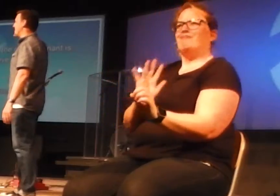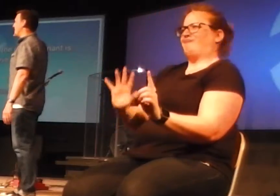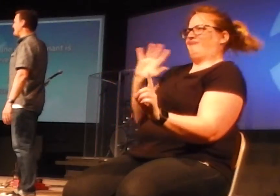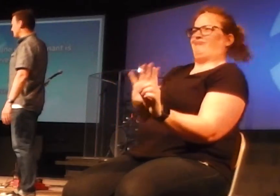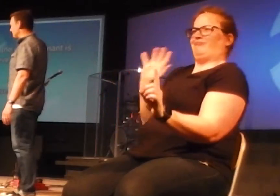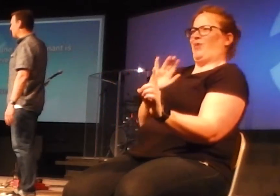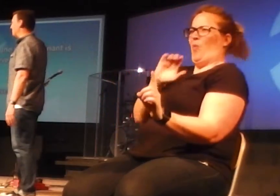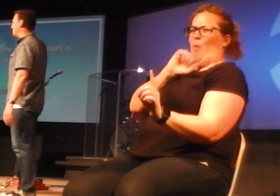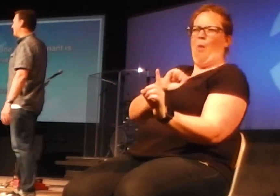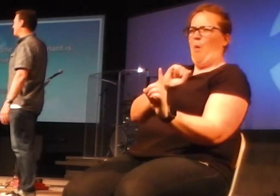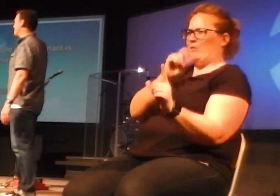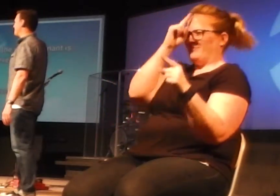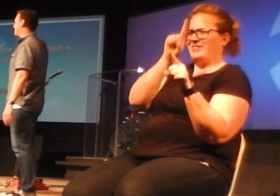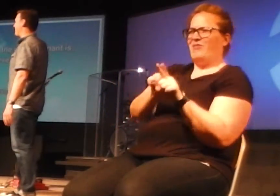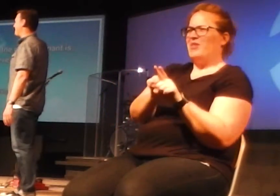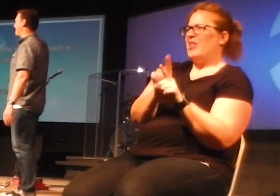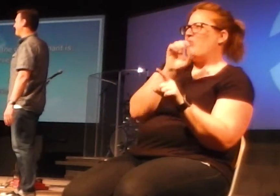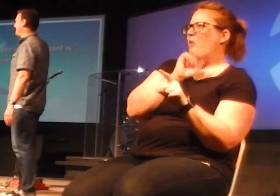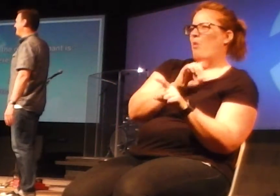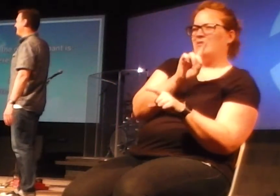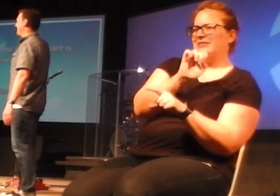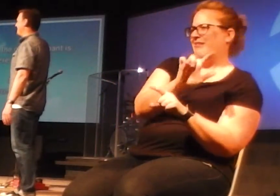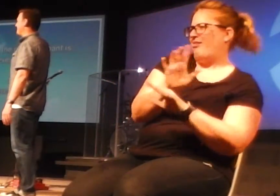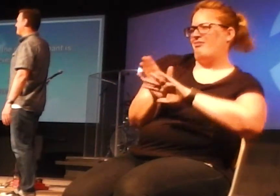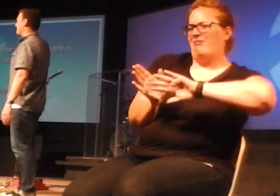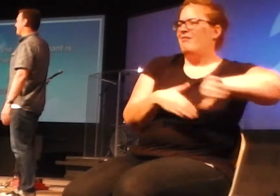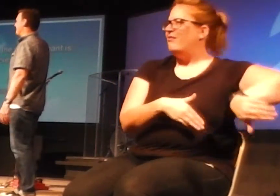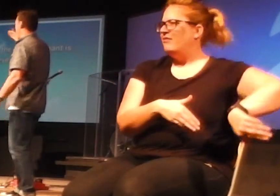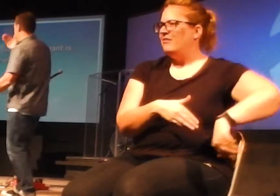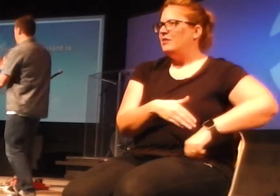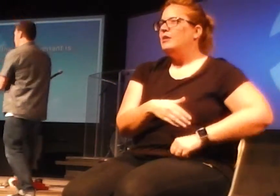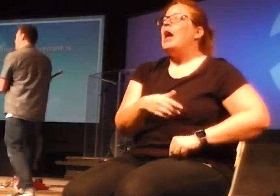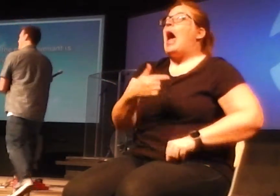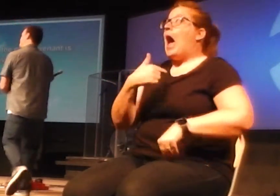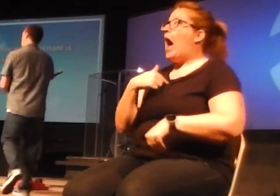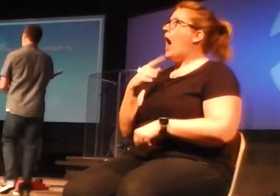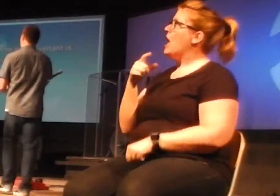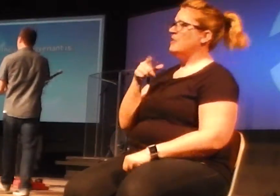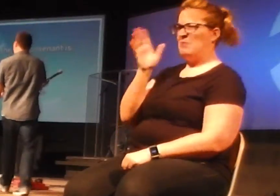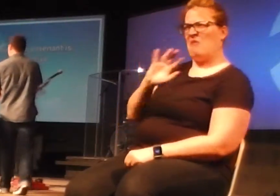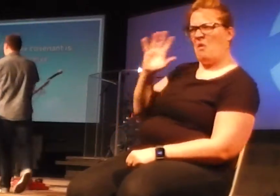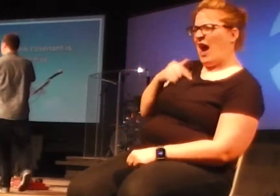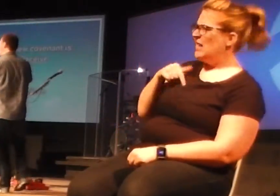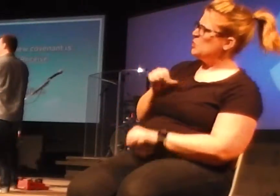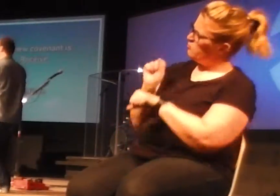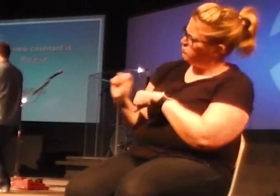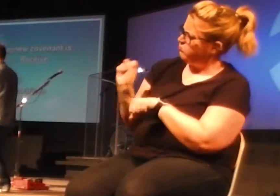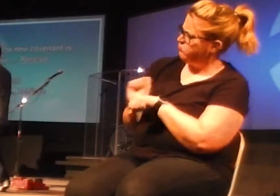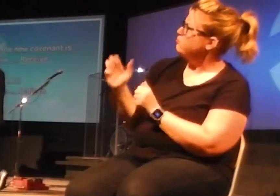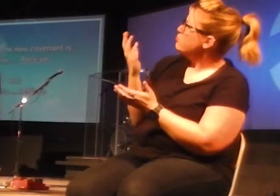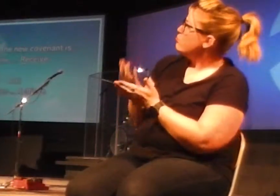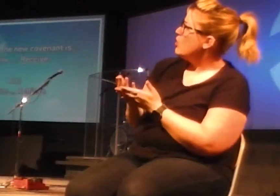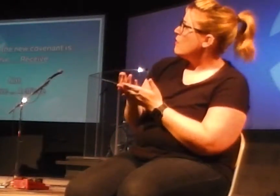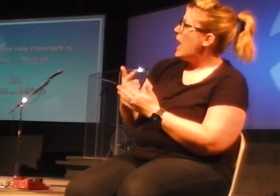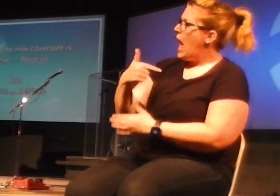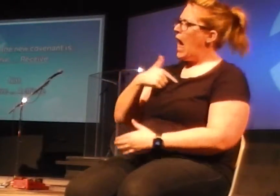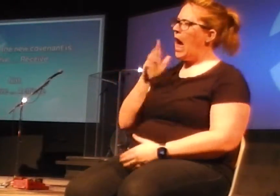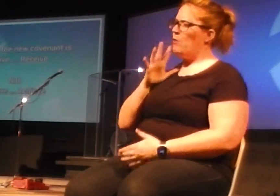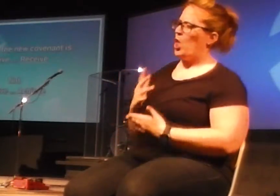that's still the old deal. That's still the old covenant. It's, I'm going to prove myself. I'm going to somehow, by my own merit, make